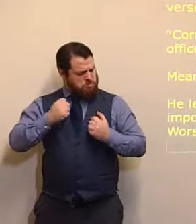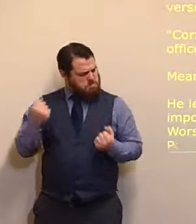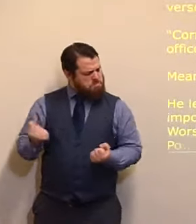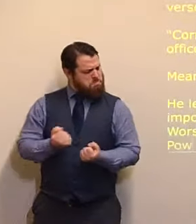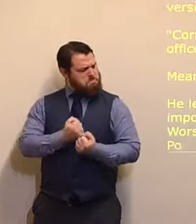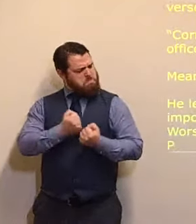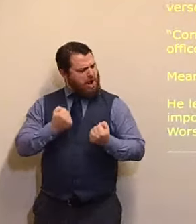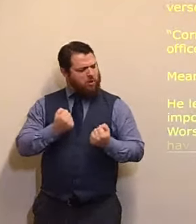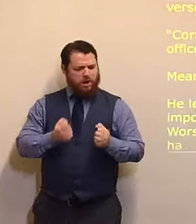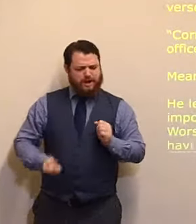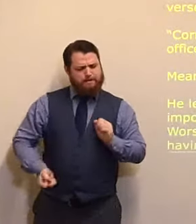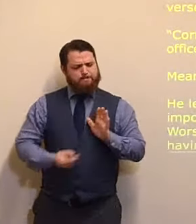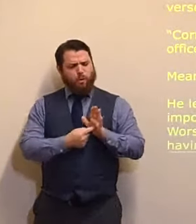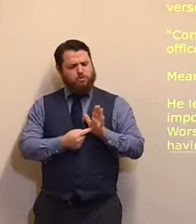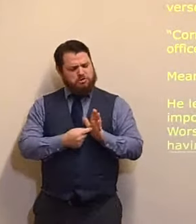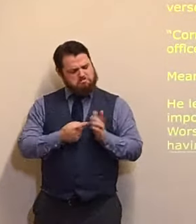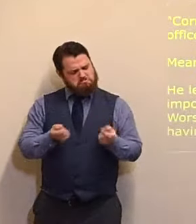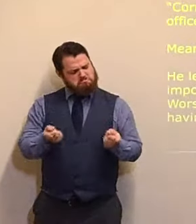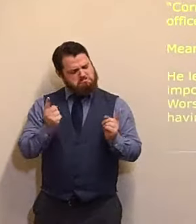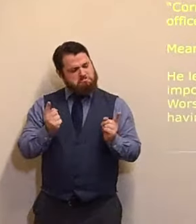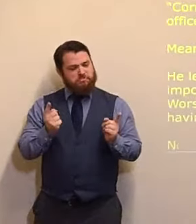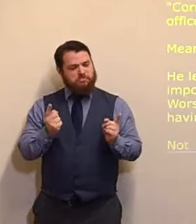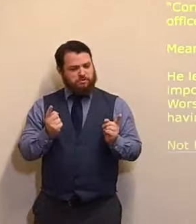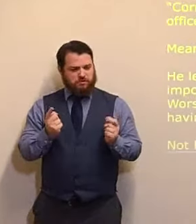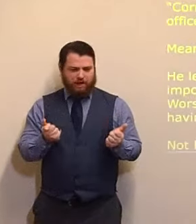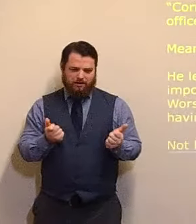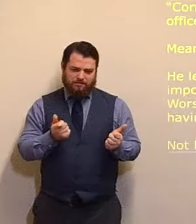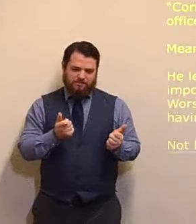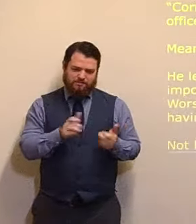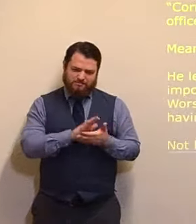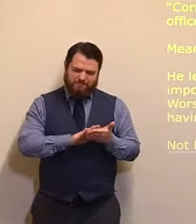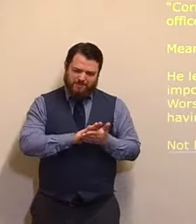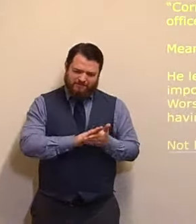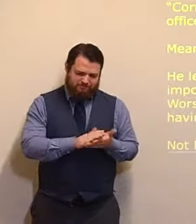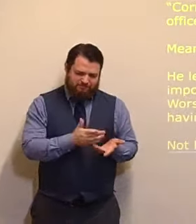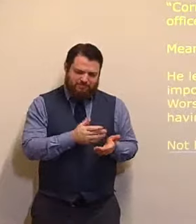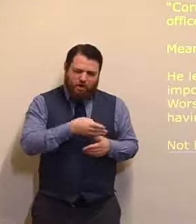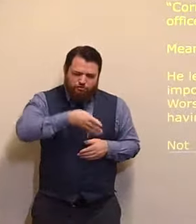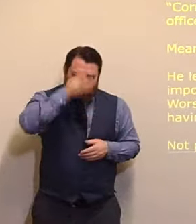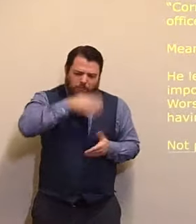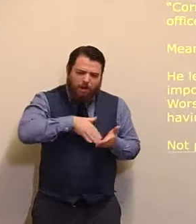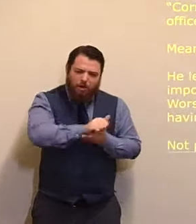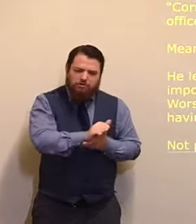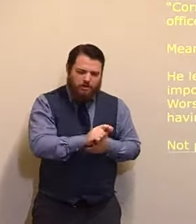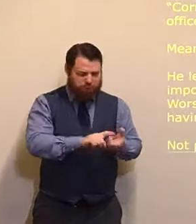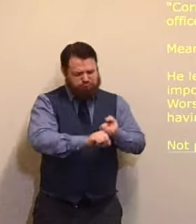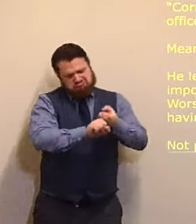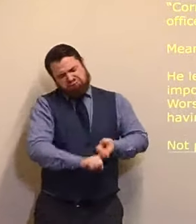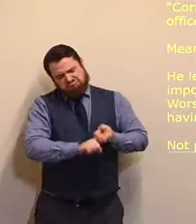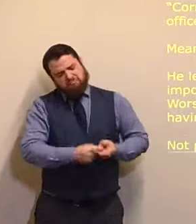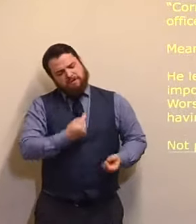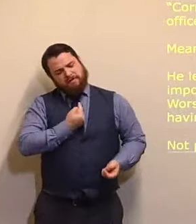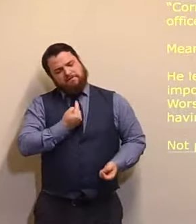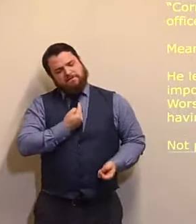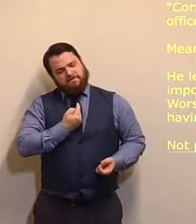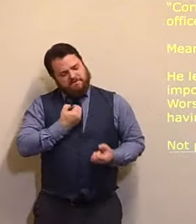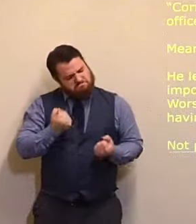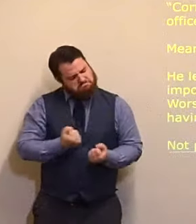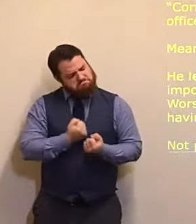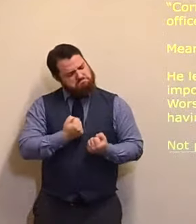power of God, but man's power. That's really what mattered, for the Romans. But here he is,